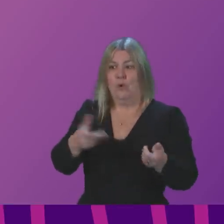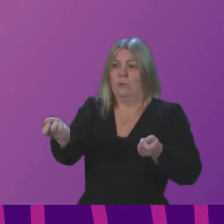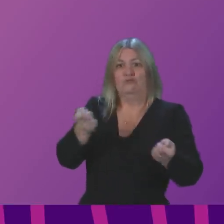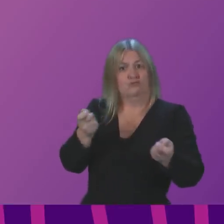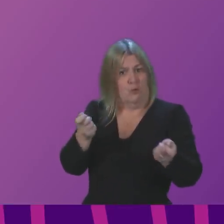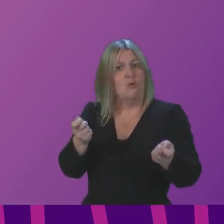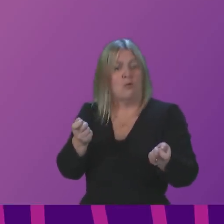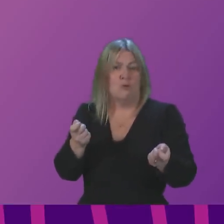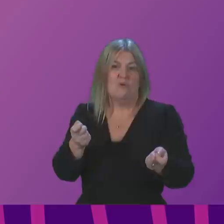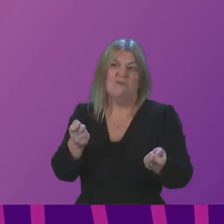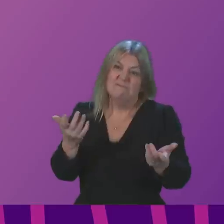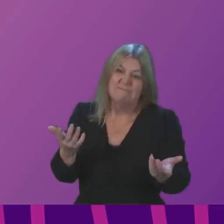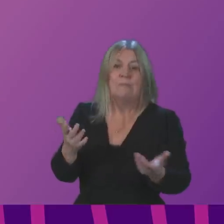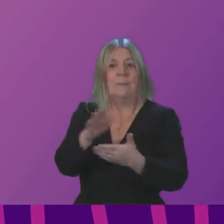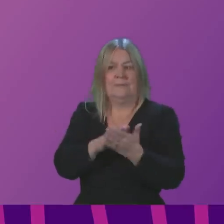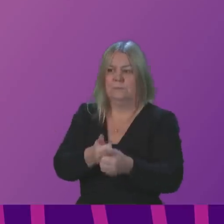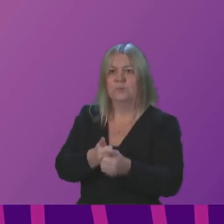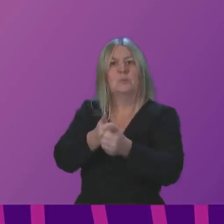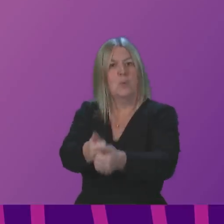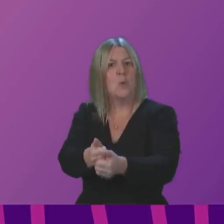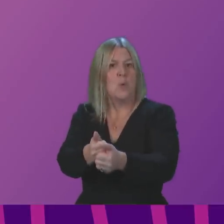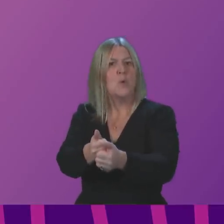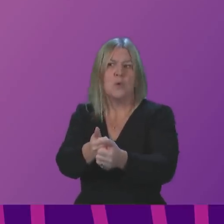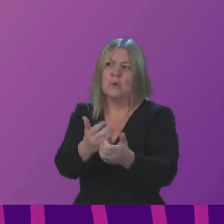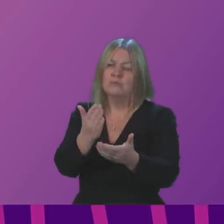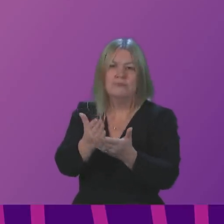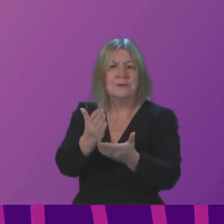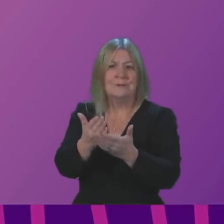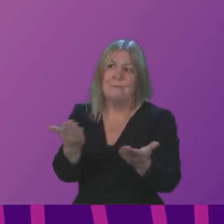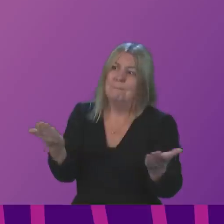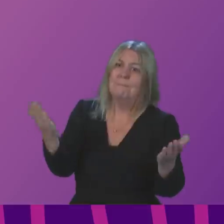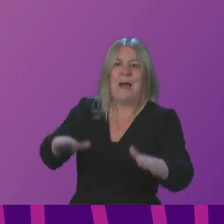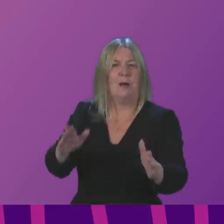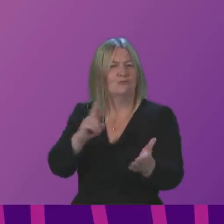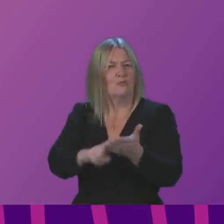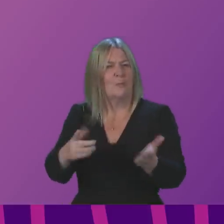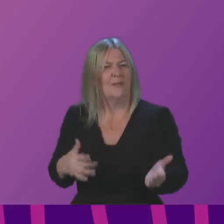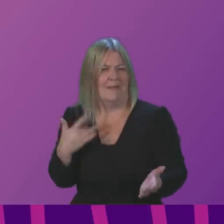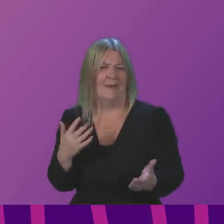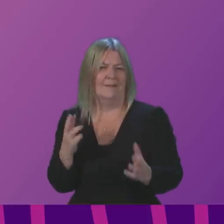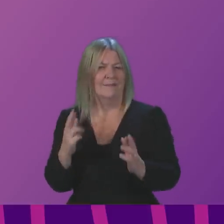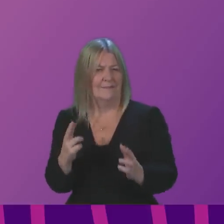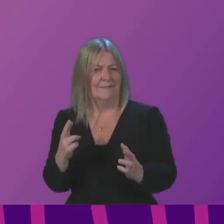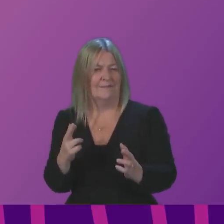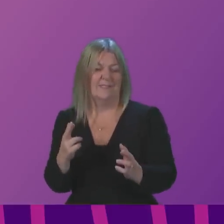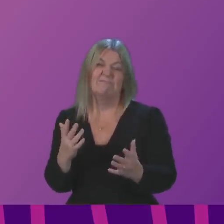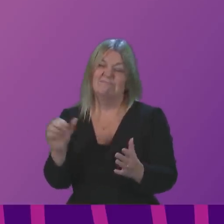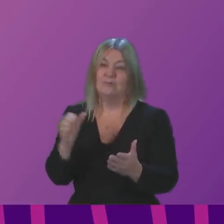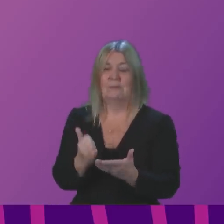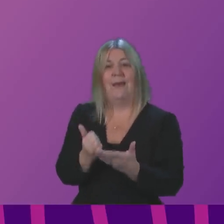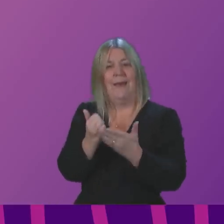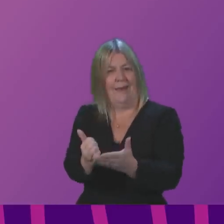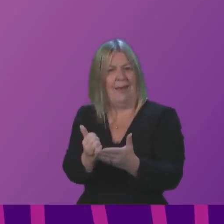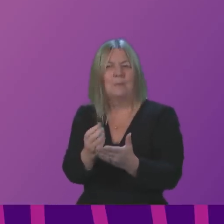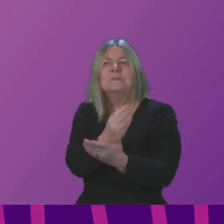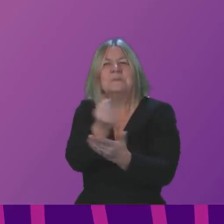control and, therefore, support the greater and increasing return to normal life, which in itself will go a long way to helping address the